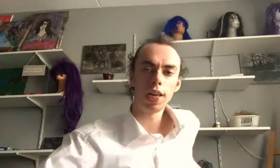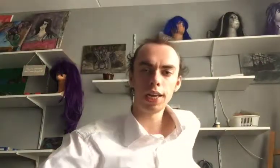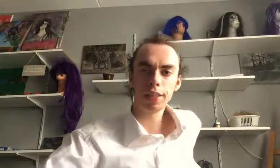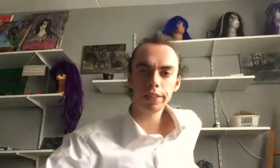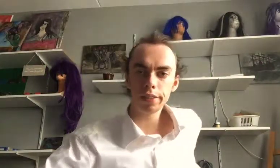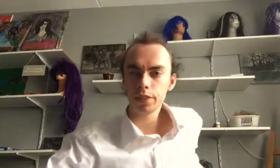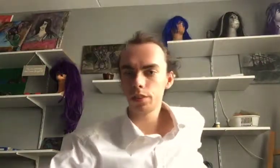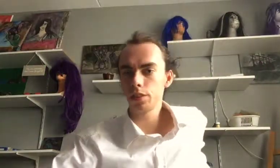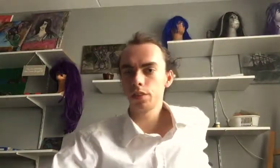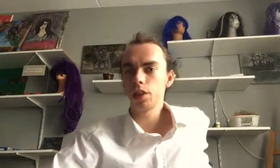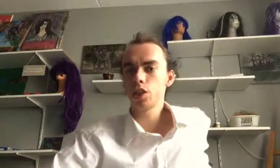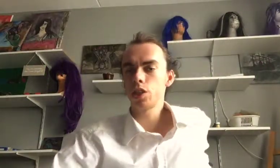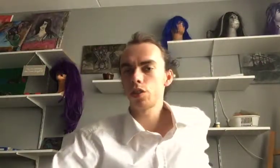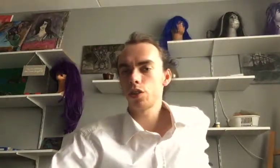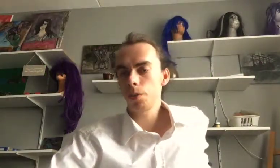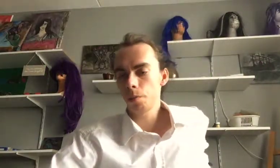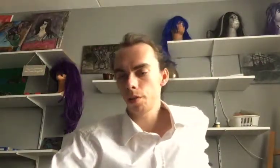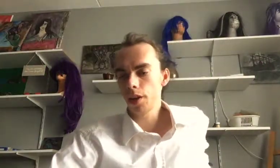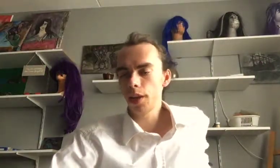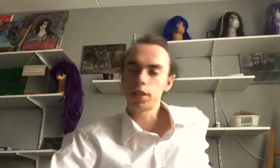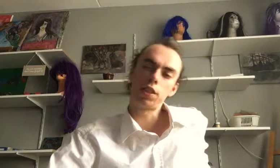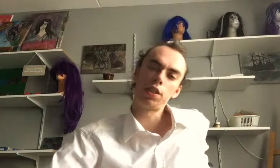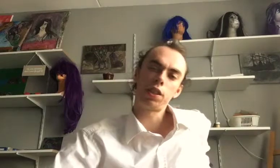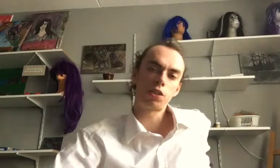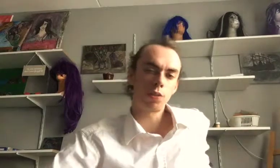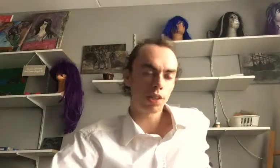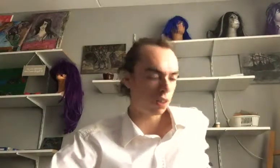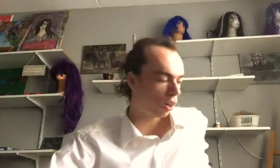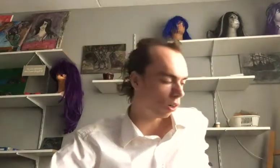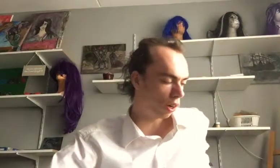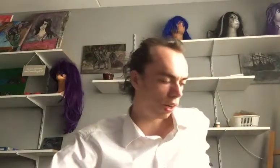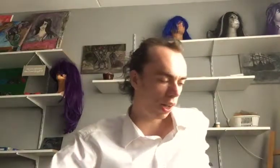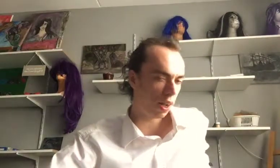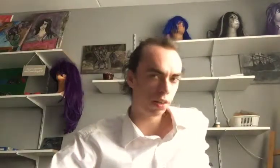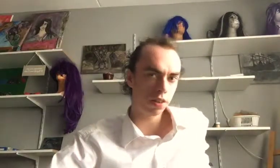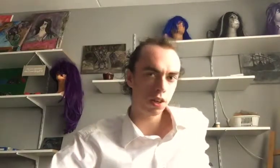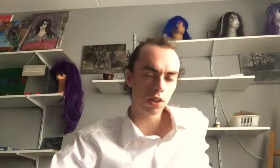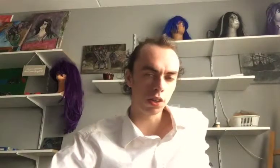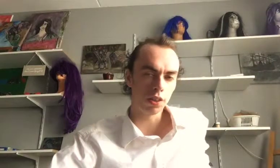And that's not, I actually described the other one.